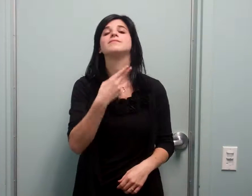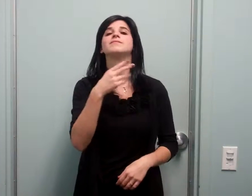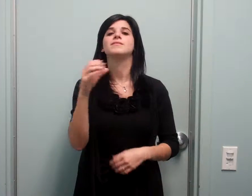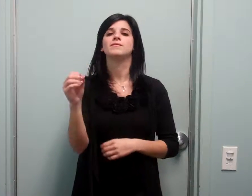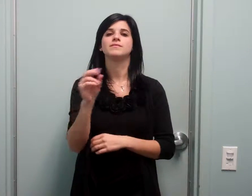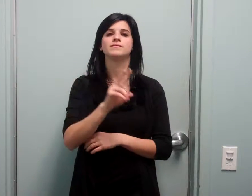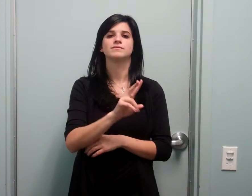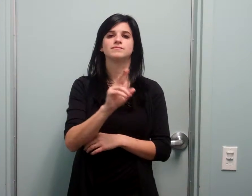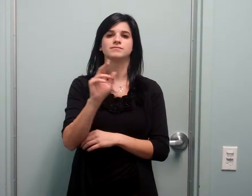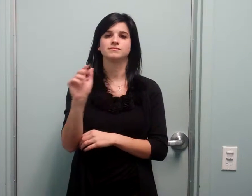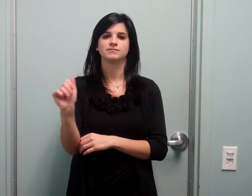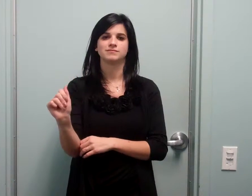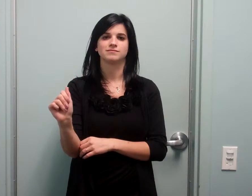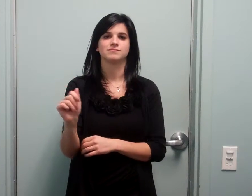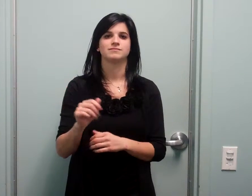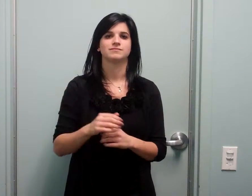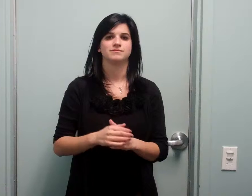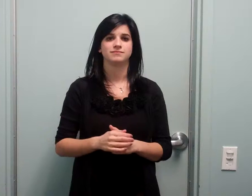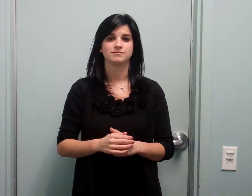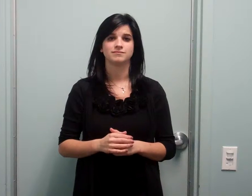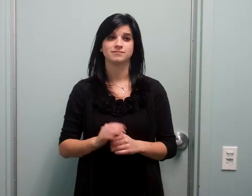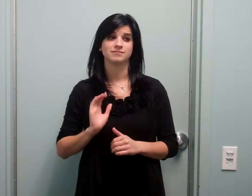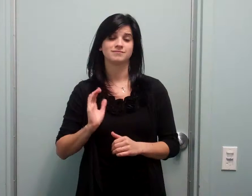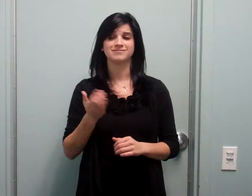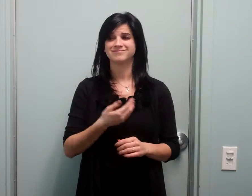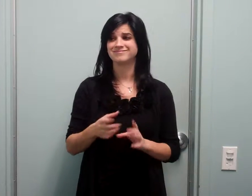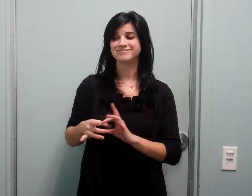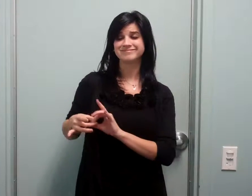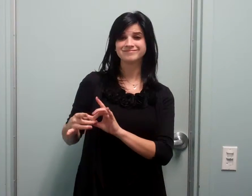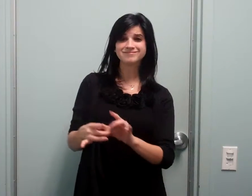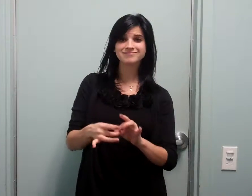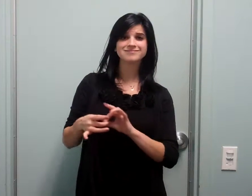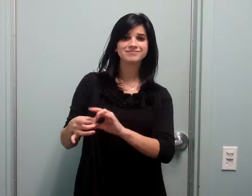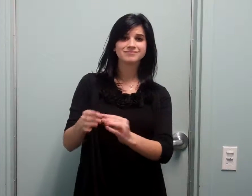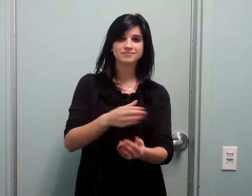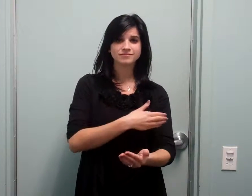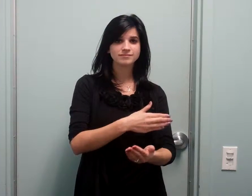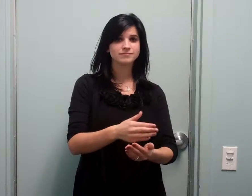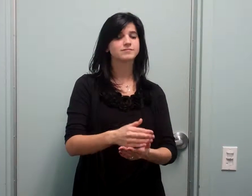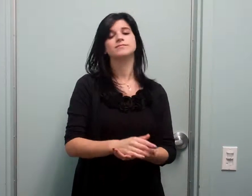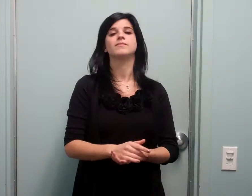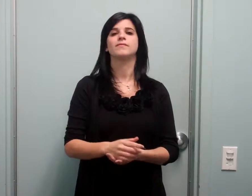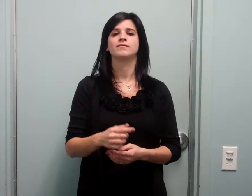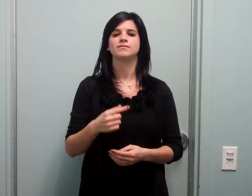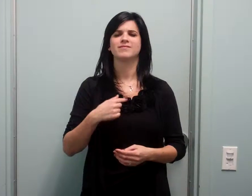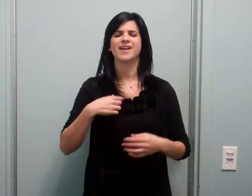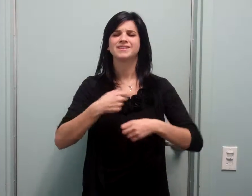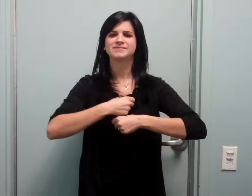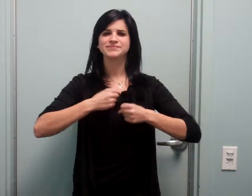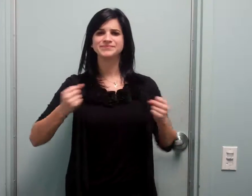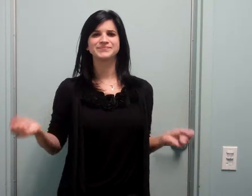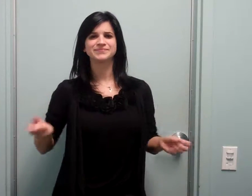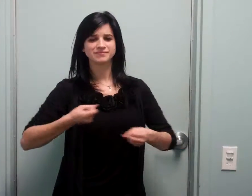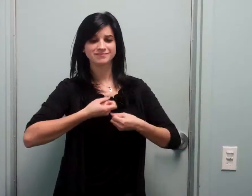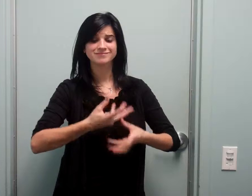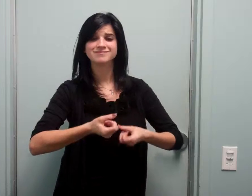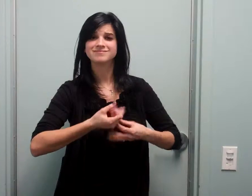Nizzo, V to the Nizzo, that's the end, they'll get you damn in, I do this for my culture, to let em know what it